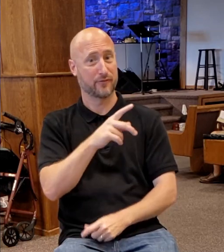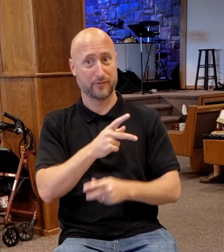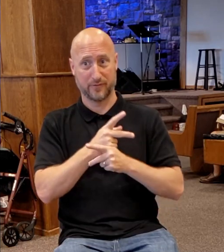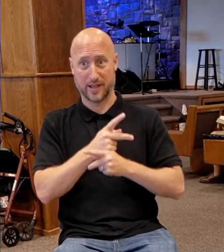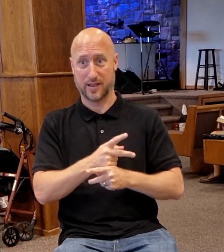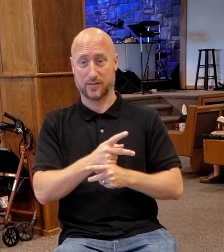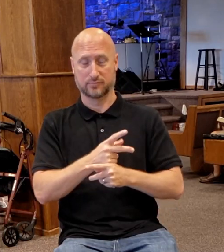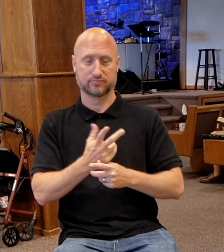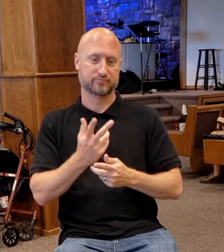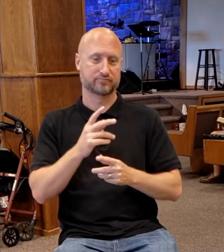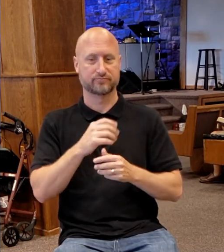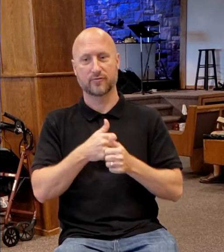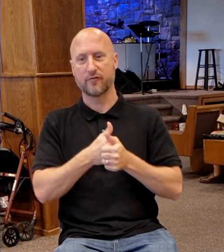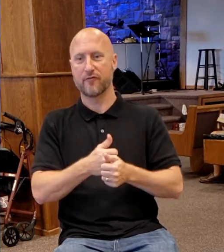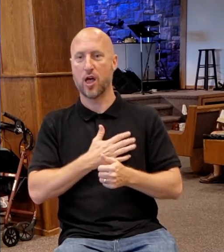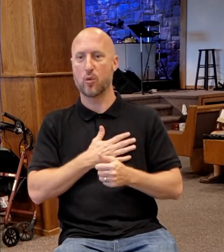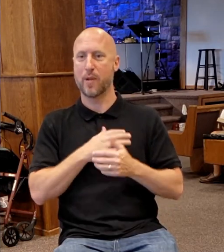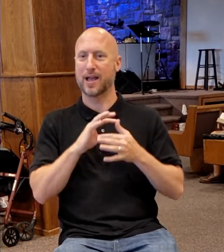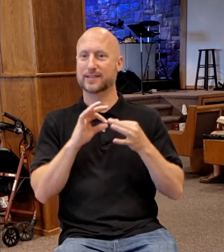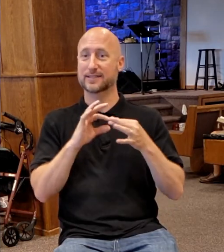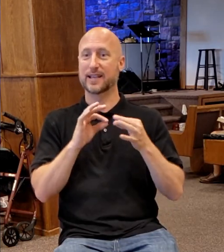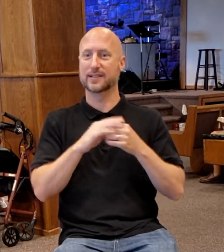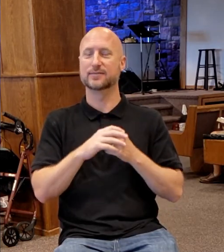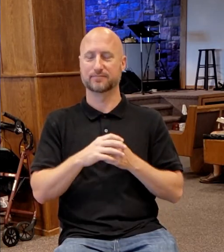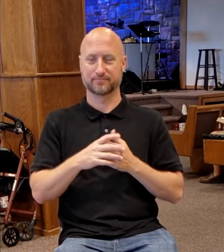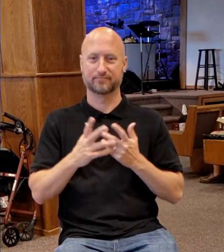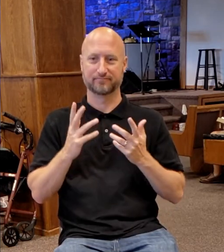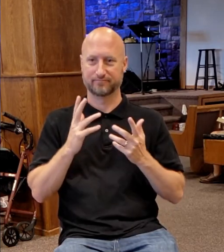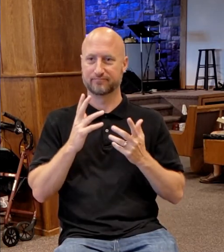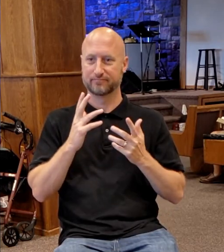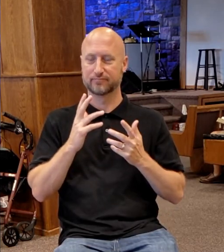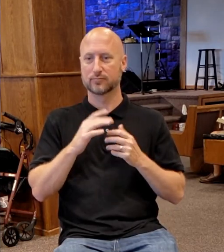will keep yours also. He said, I understand there's going to be the divide.